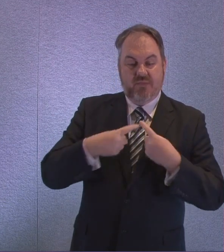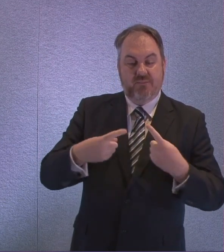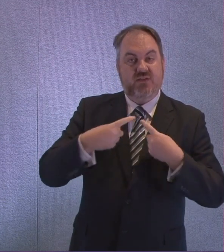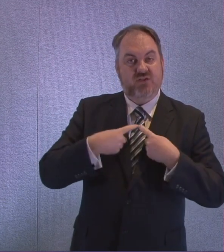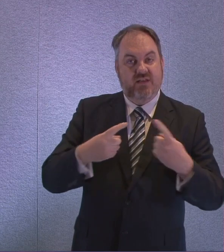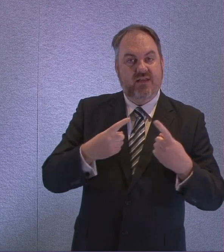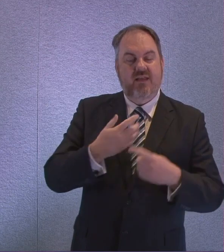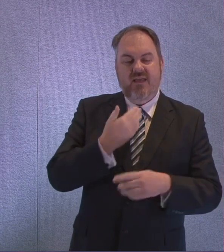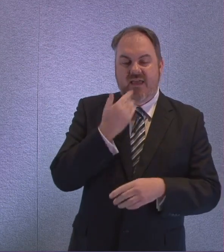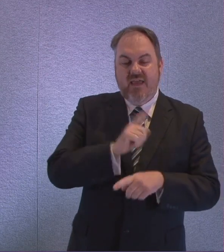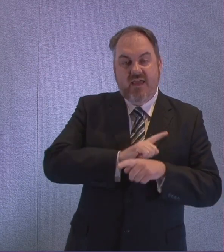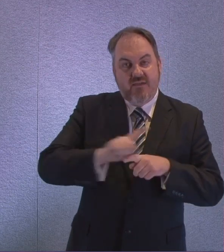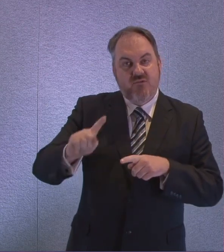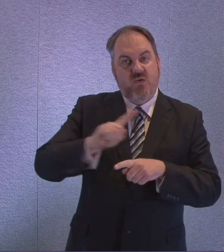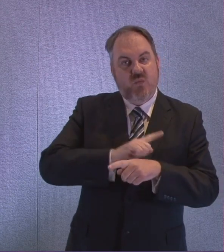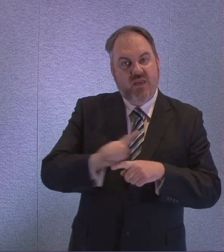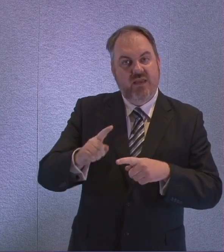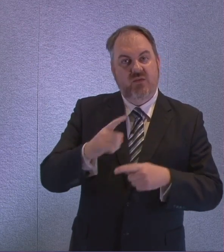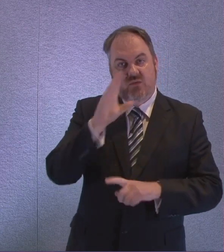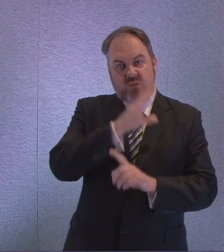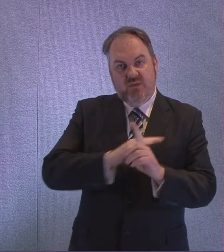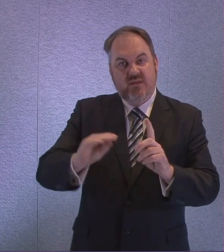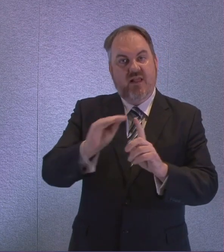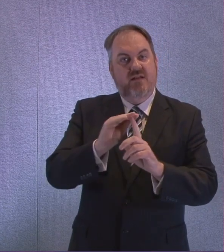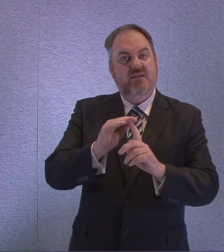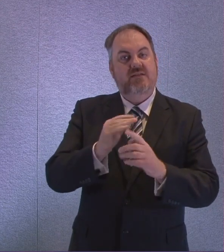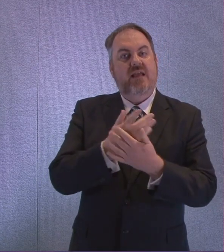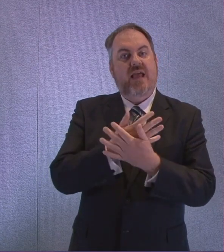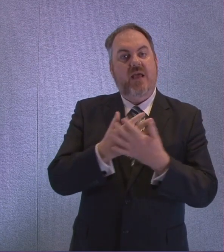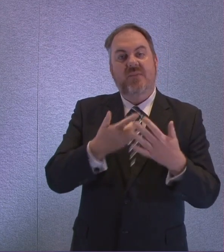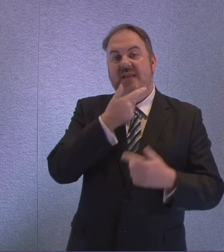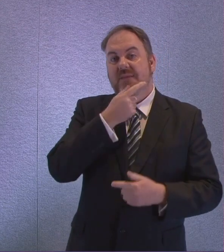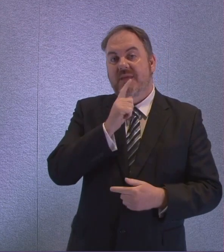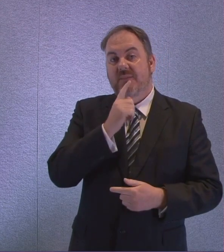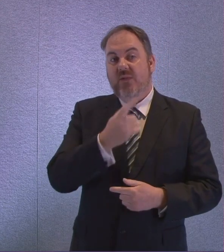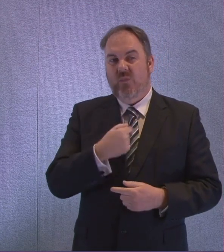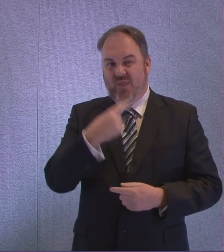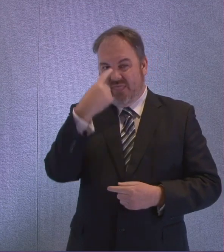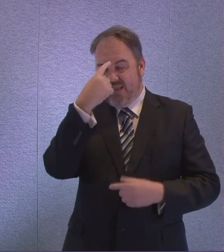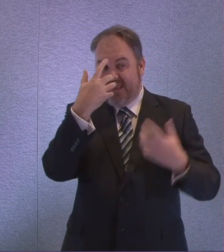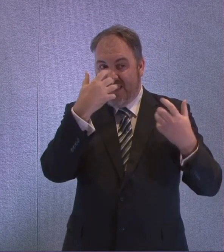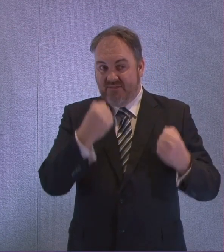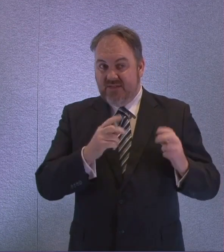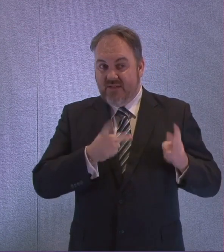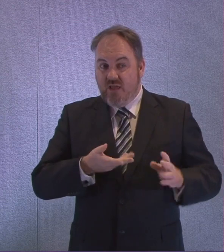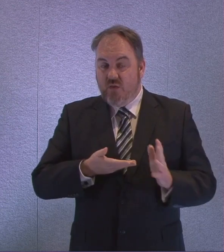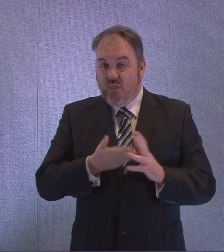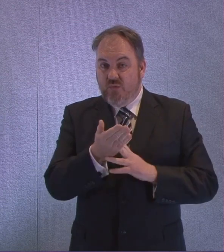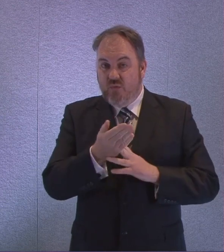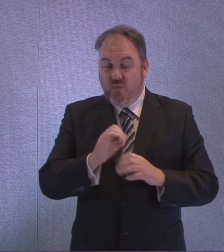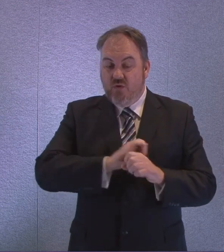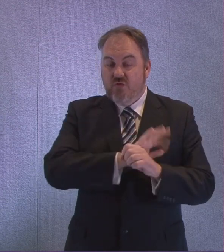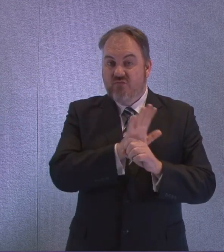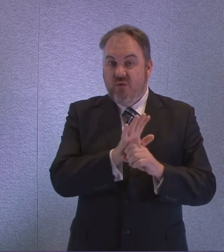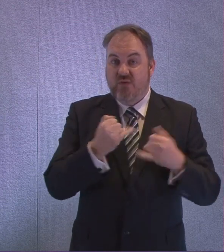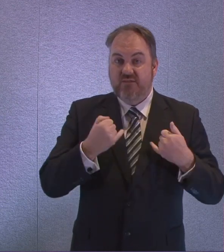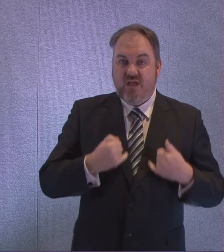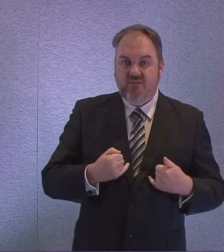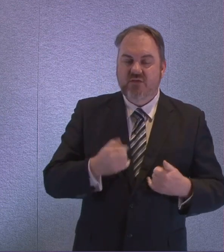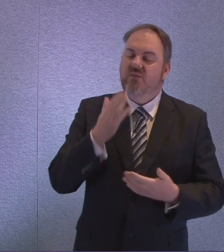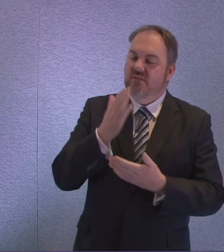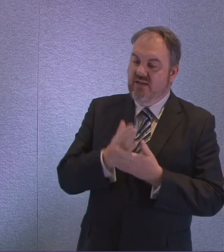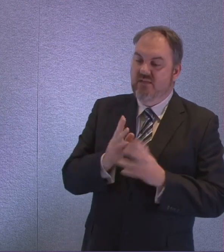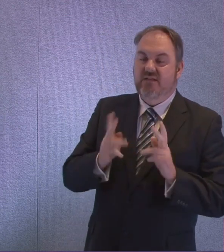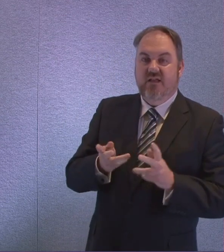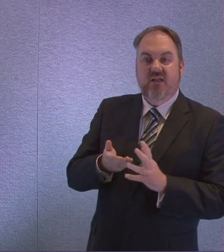report on deaths where the virus is presumed as well as confirmed. And I want to convey my deepest sympathy to all those who have lost